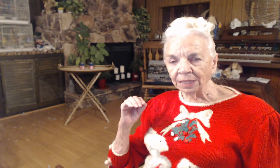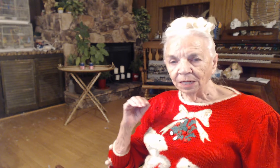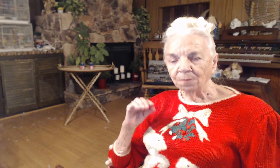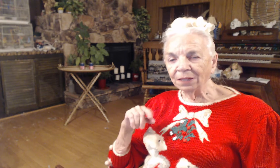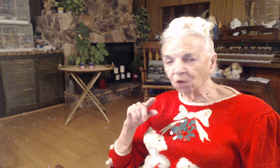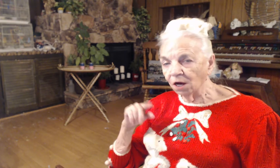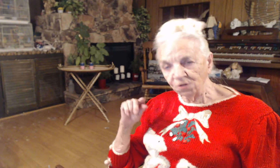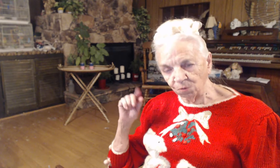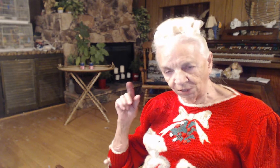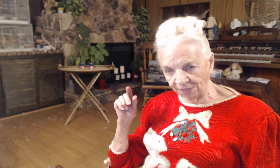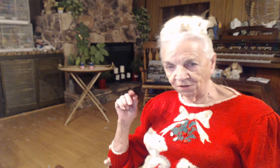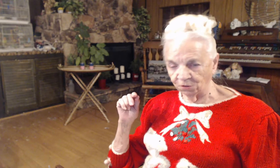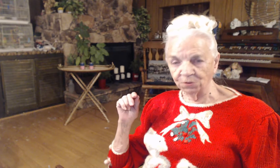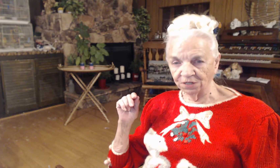Because we're in the New Testament,